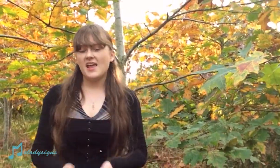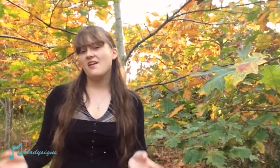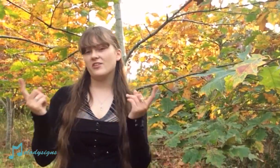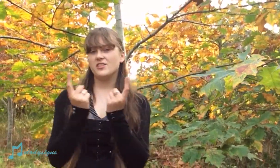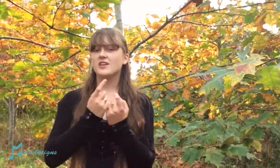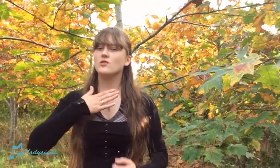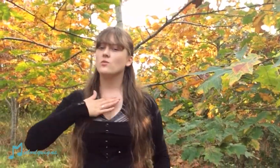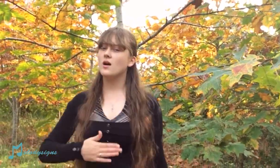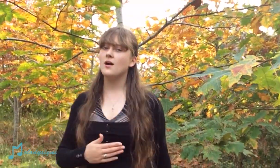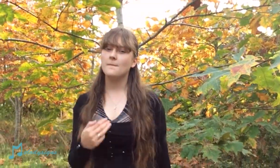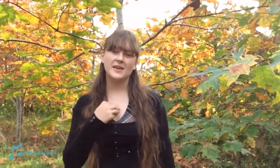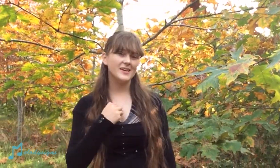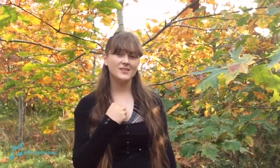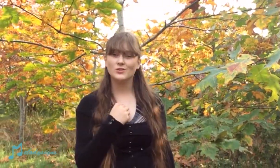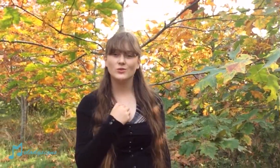everything you want me to